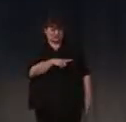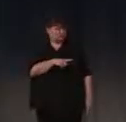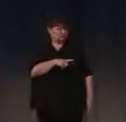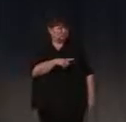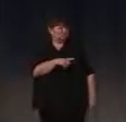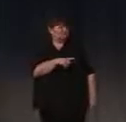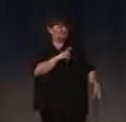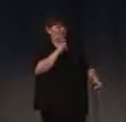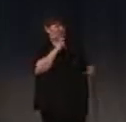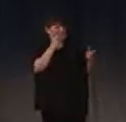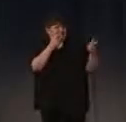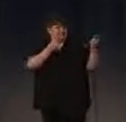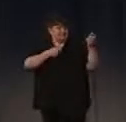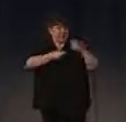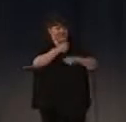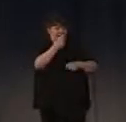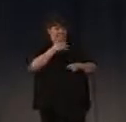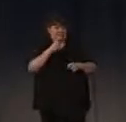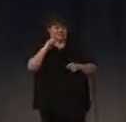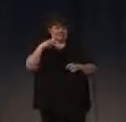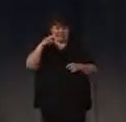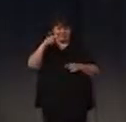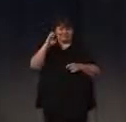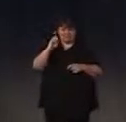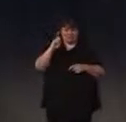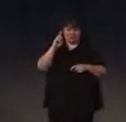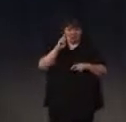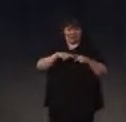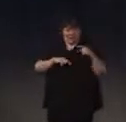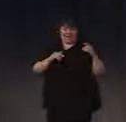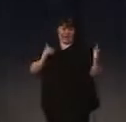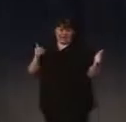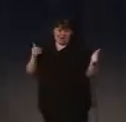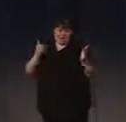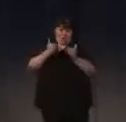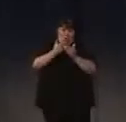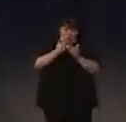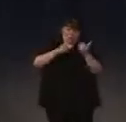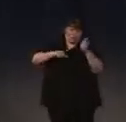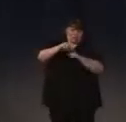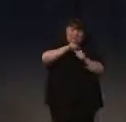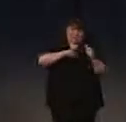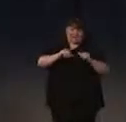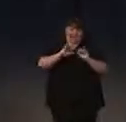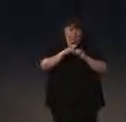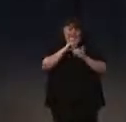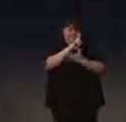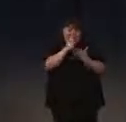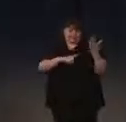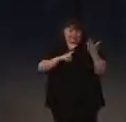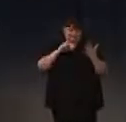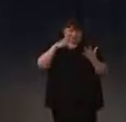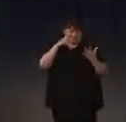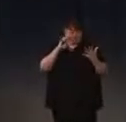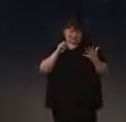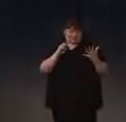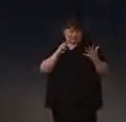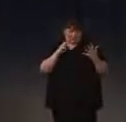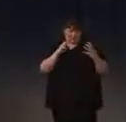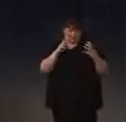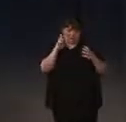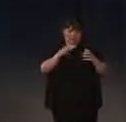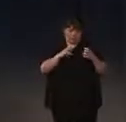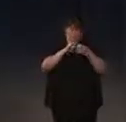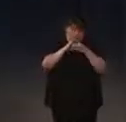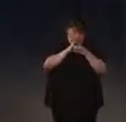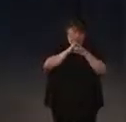instead of a space in which you couldn't come too close to each other, how to design a space where you would sort of need